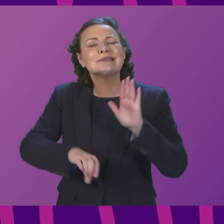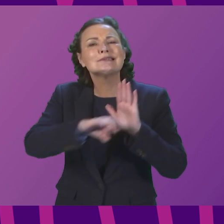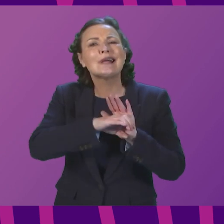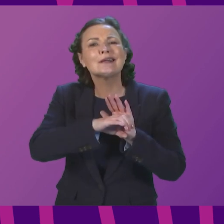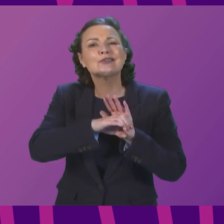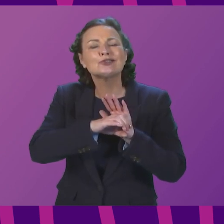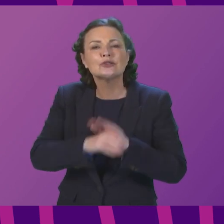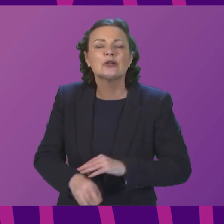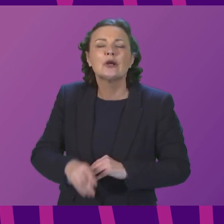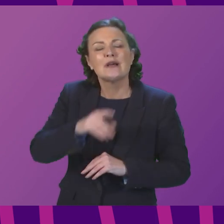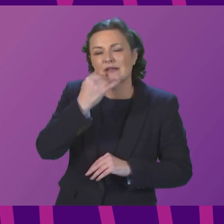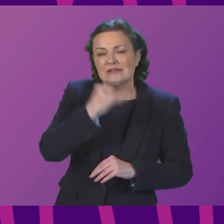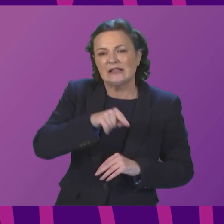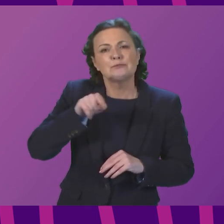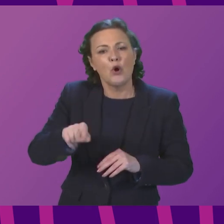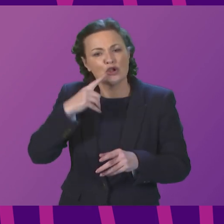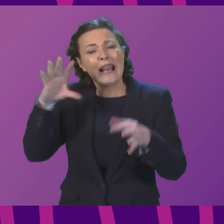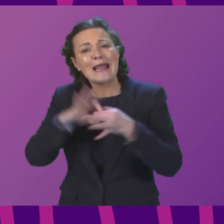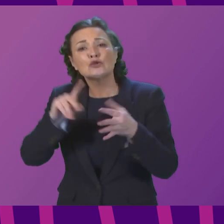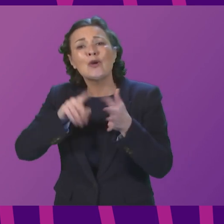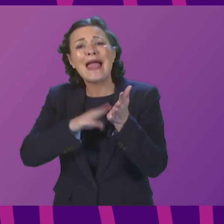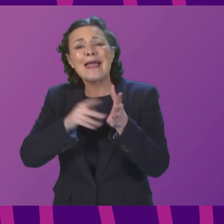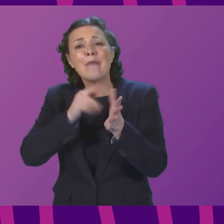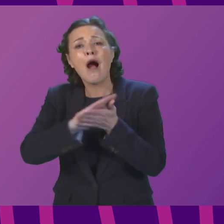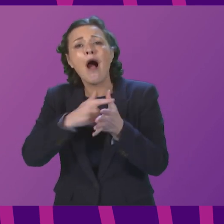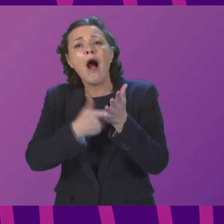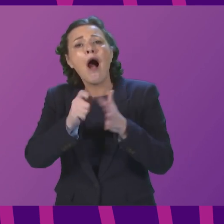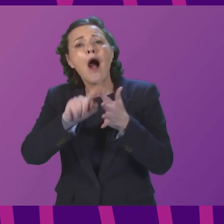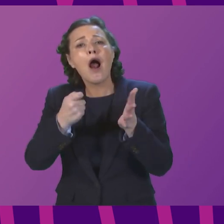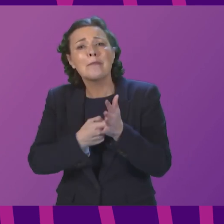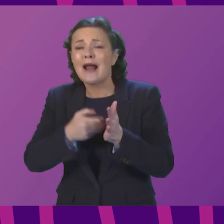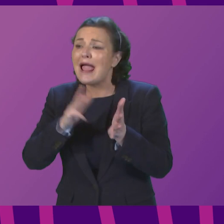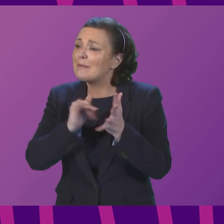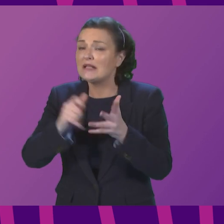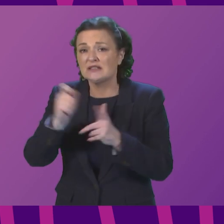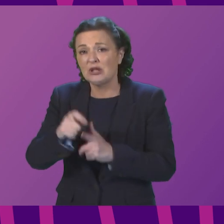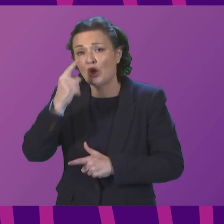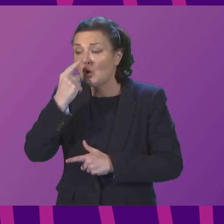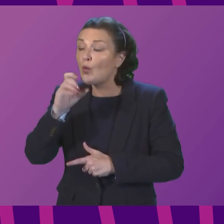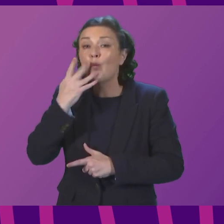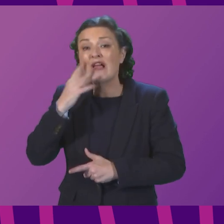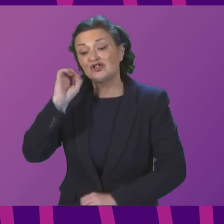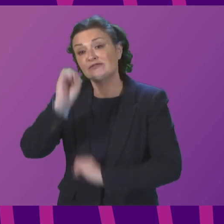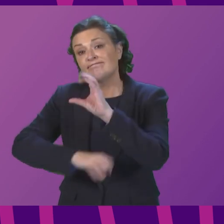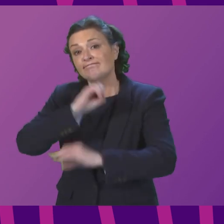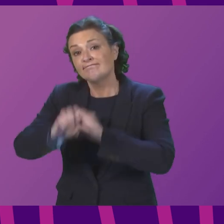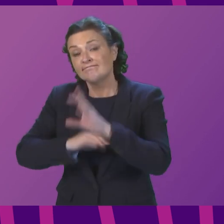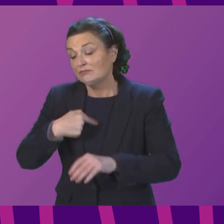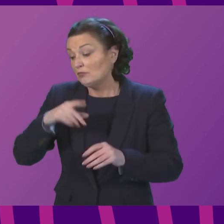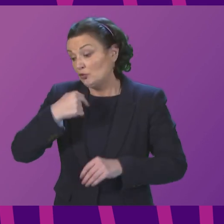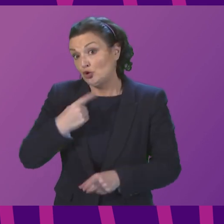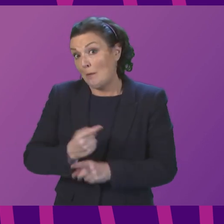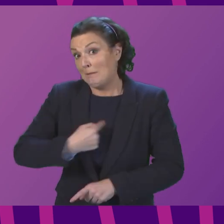Order's Code of Conduct regarding Emma Harper MSP's deliberate mischaracterisation of my position in chamber on Tuesday, January